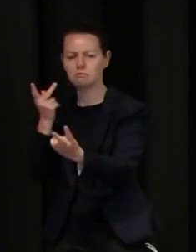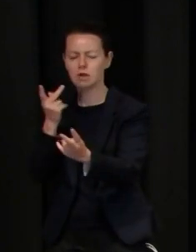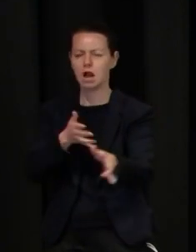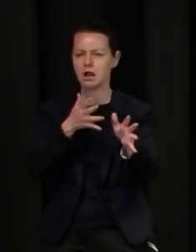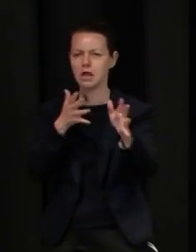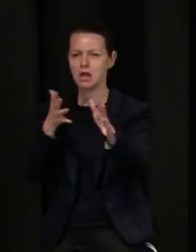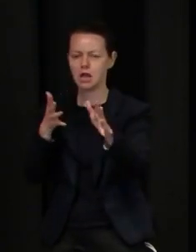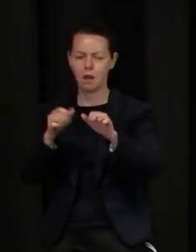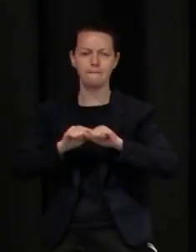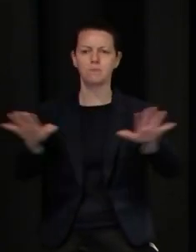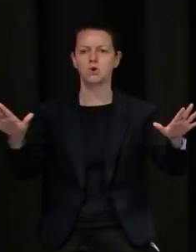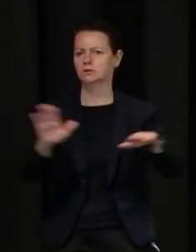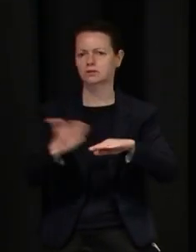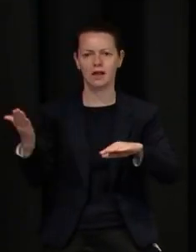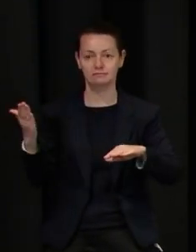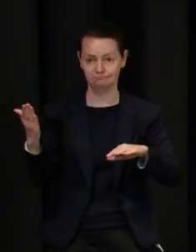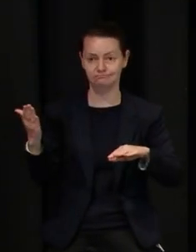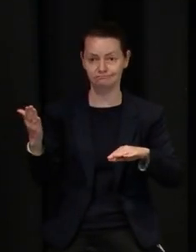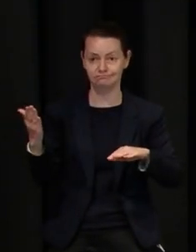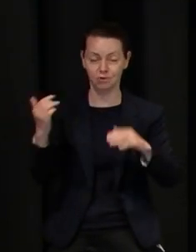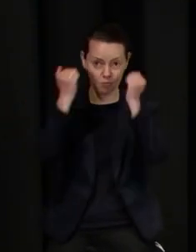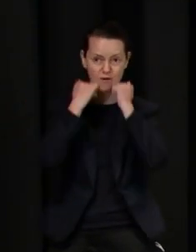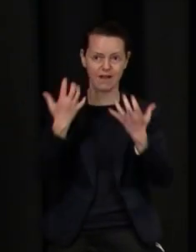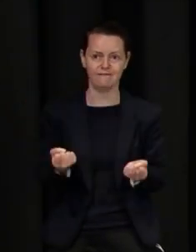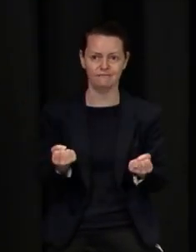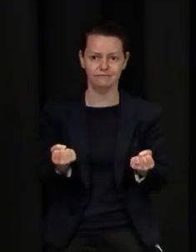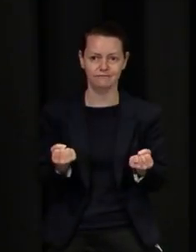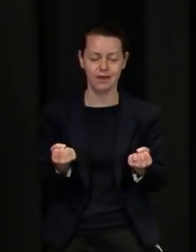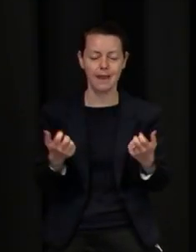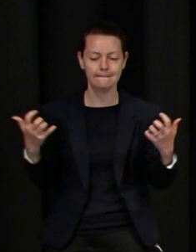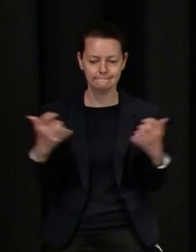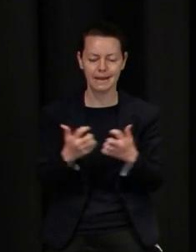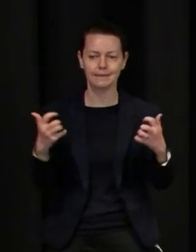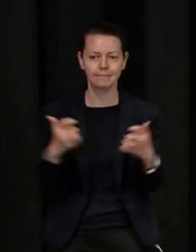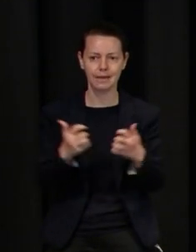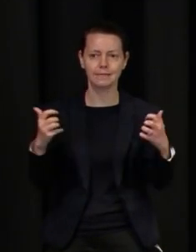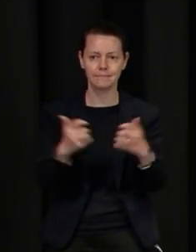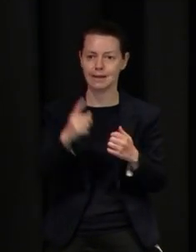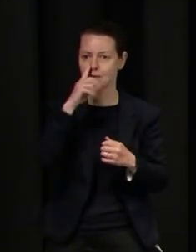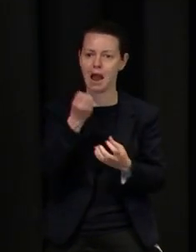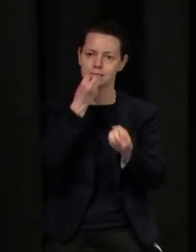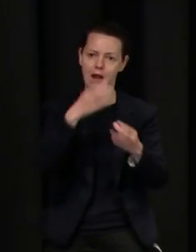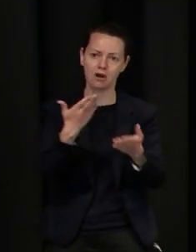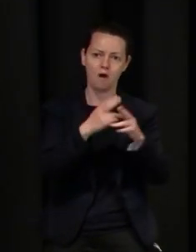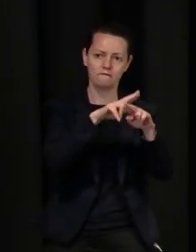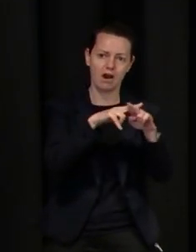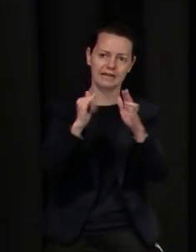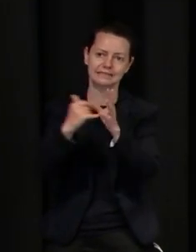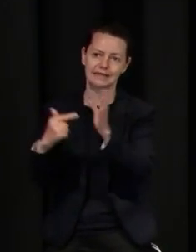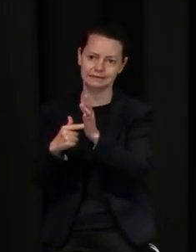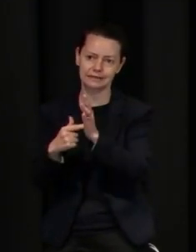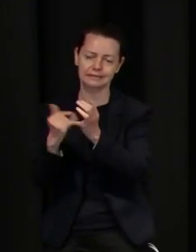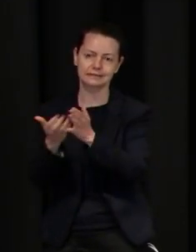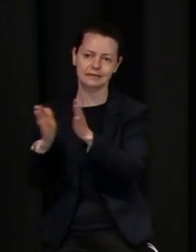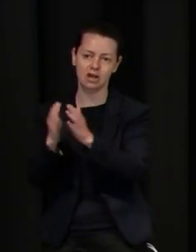The contact tracers tell us that there have been significant numbers of social gatherings on Friday and Saturday over a long weekend.